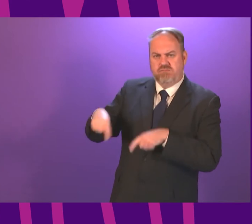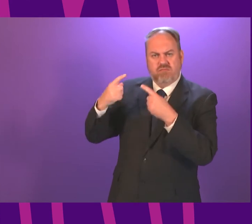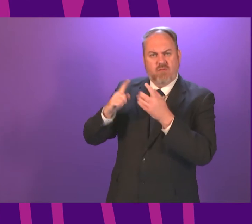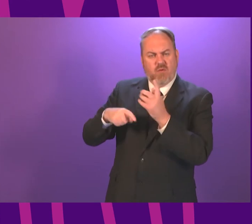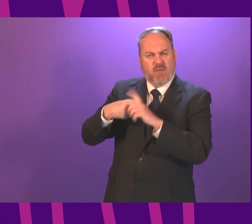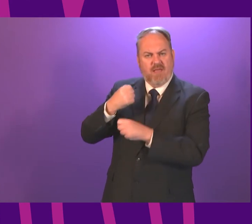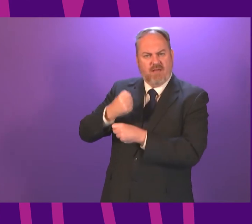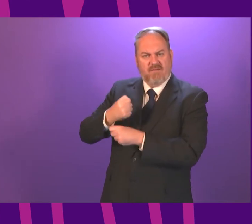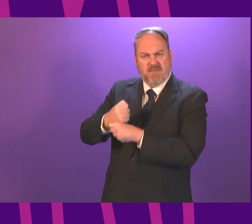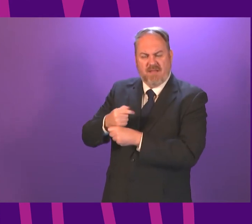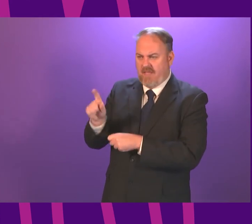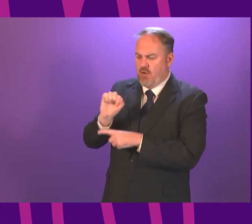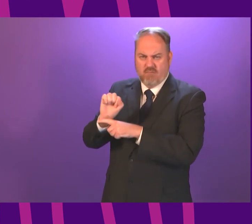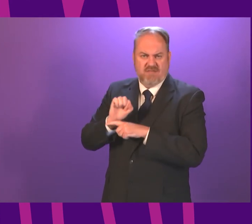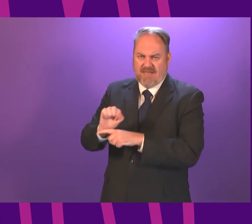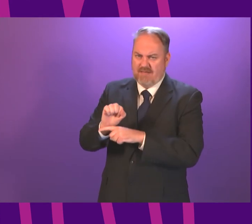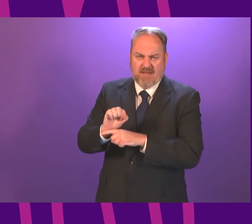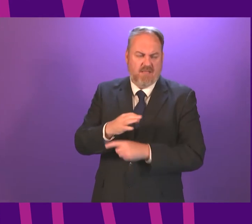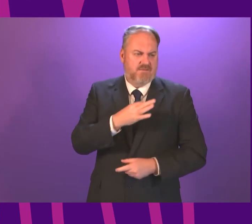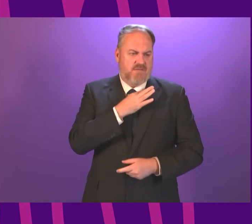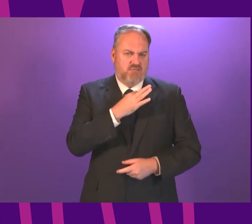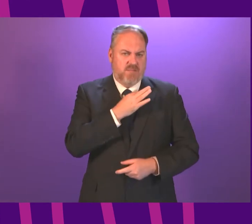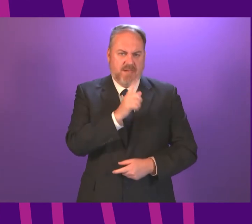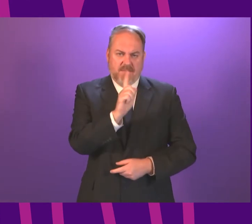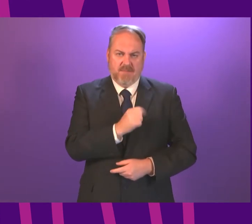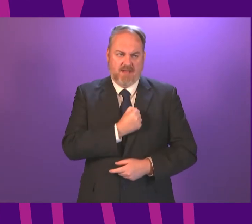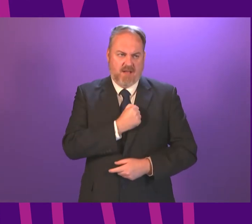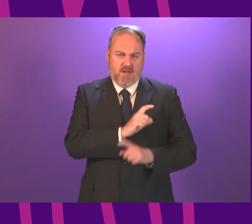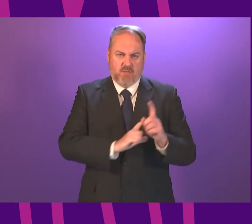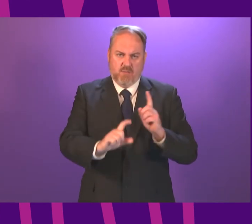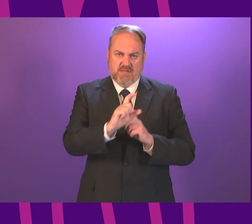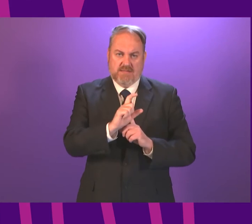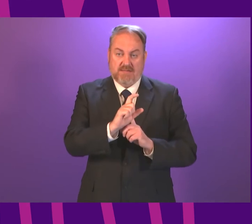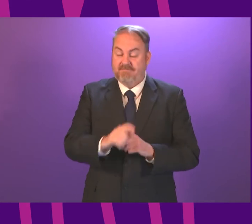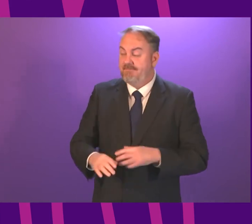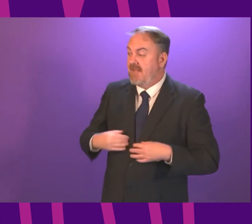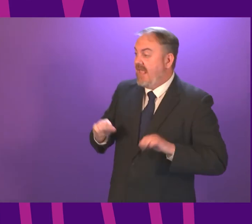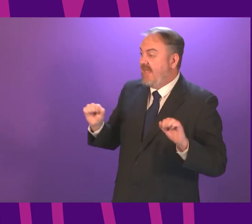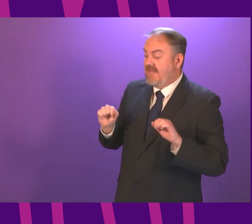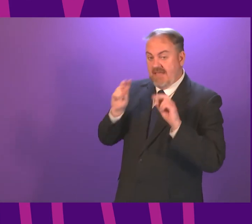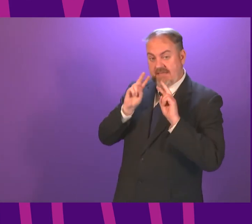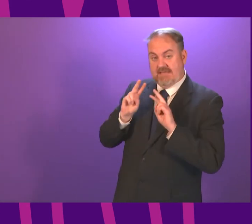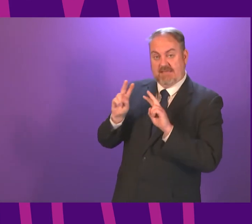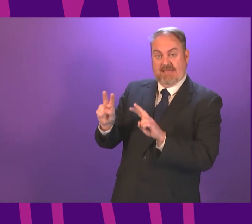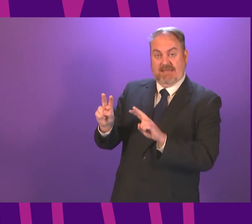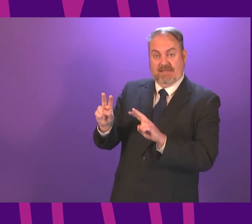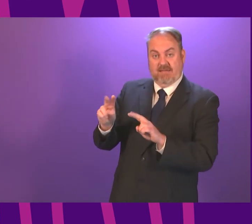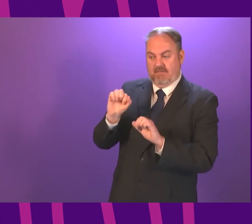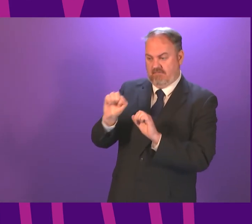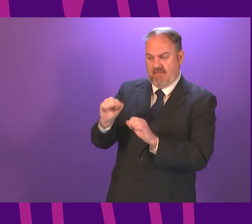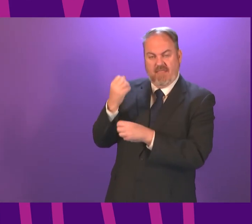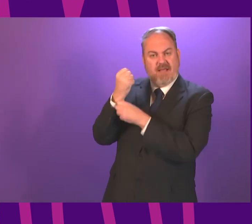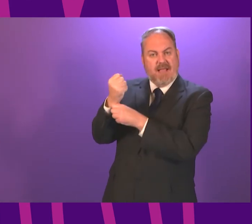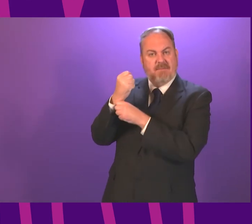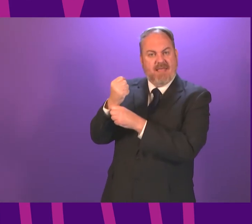vulnerable people in our communities? First Minister. I have not seen the detail of the campaign that Patrick Harvey refers to, but I will, of